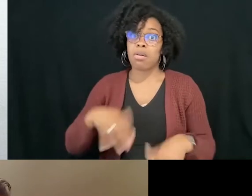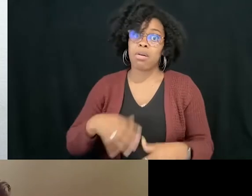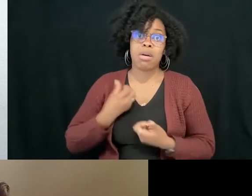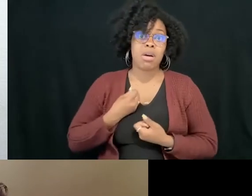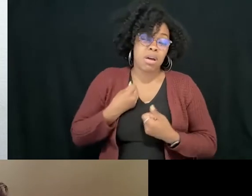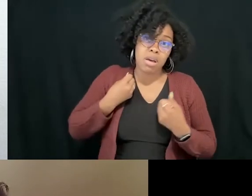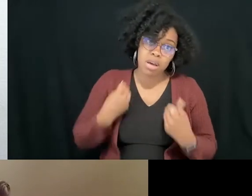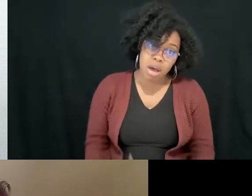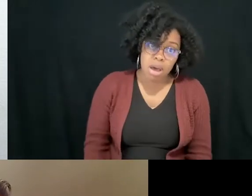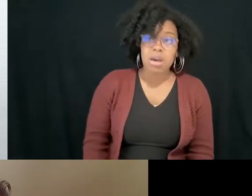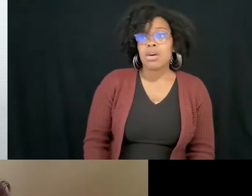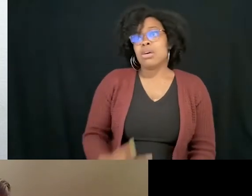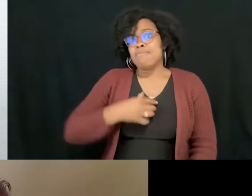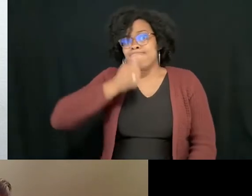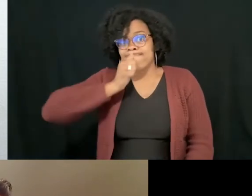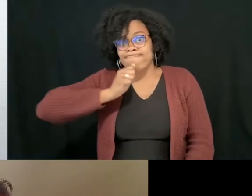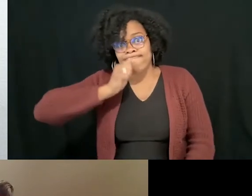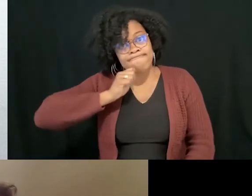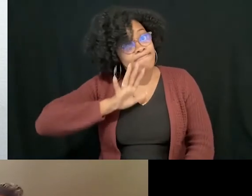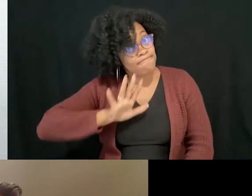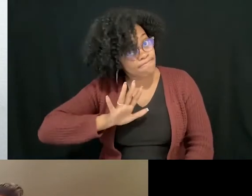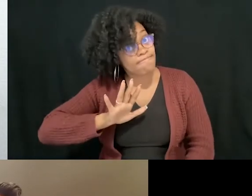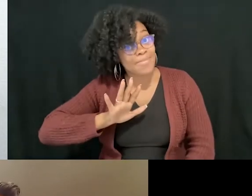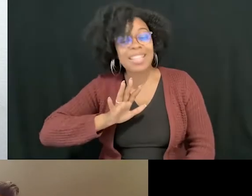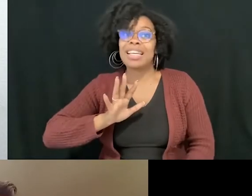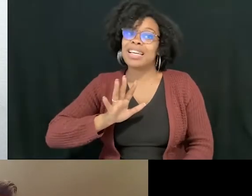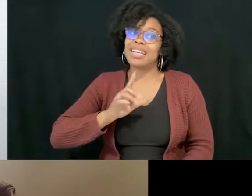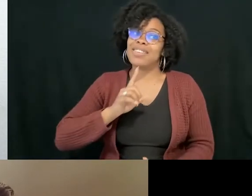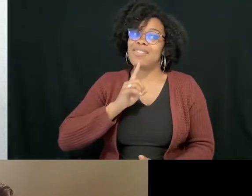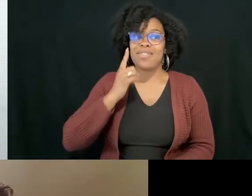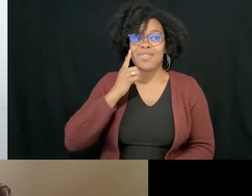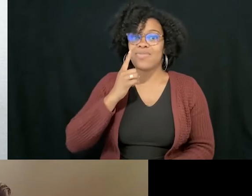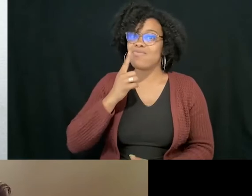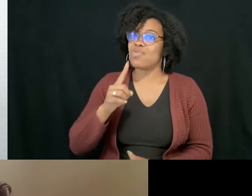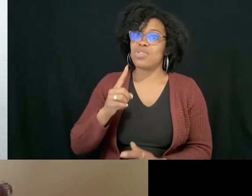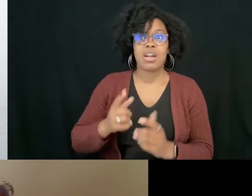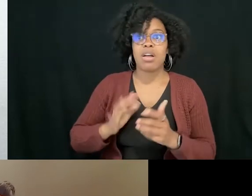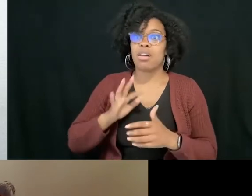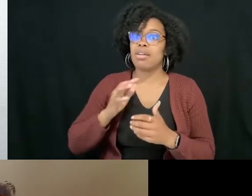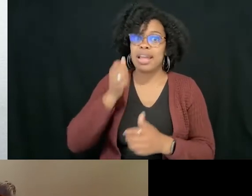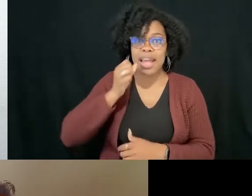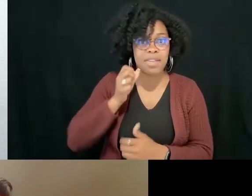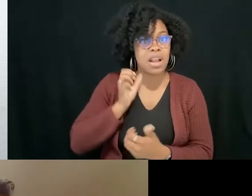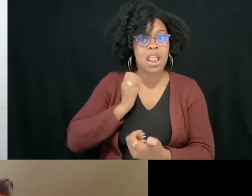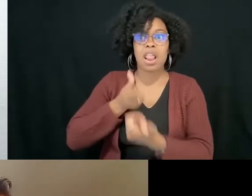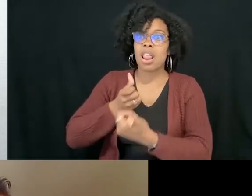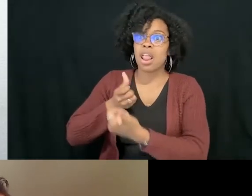zero patience for the, you know, the hundredth challenge of the day or the assertion, you the